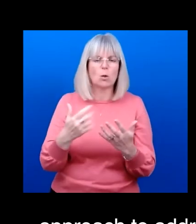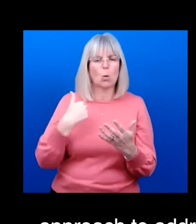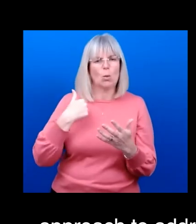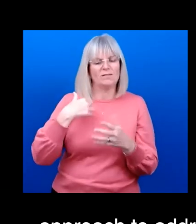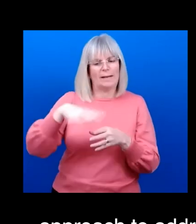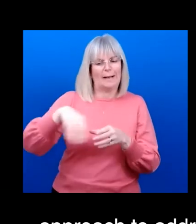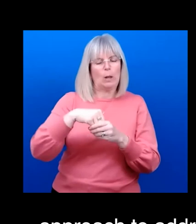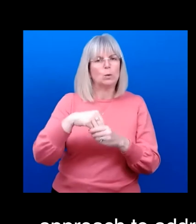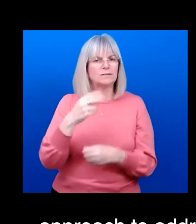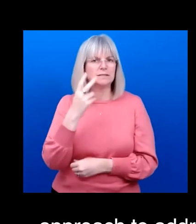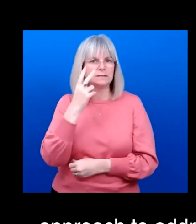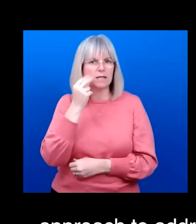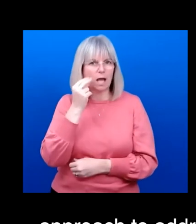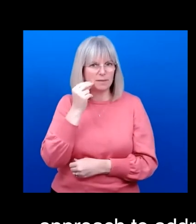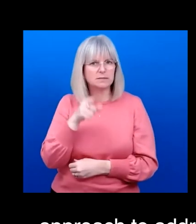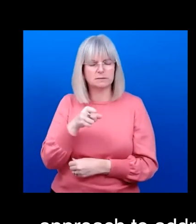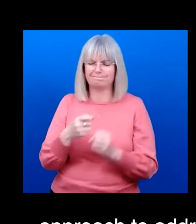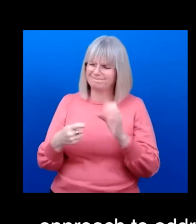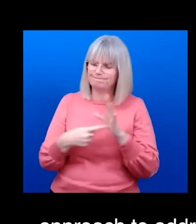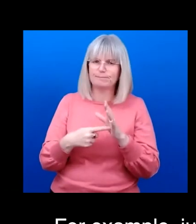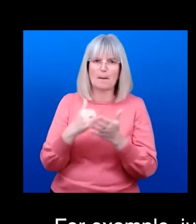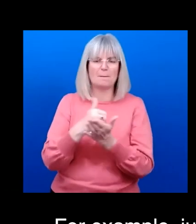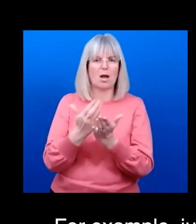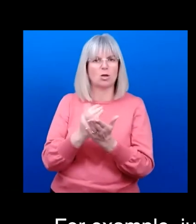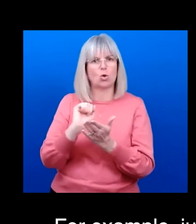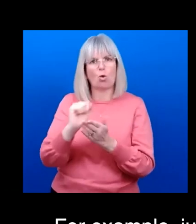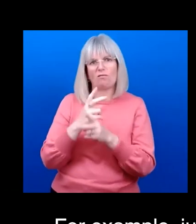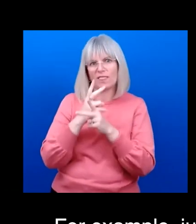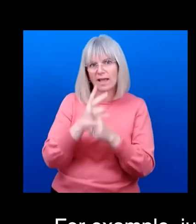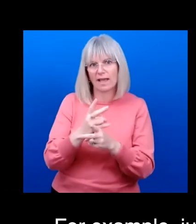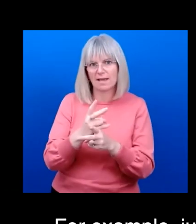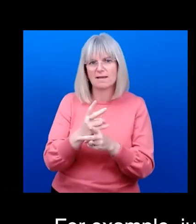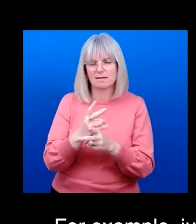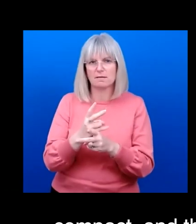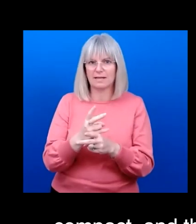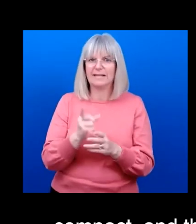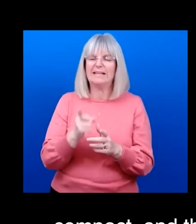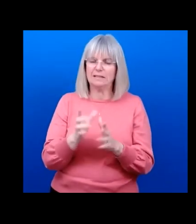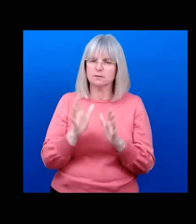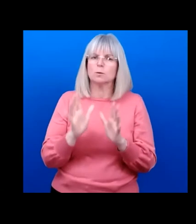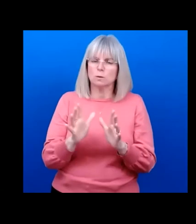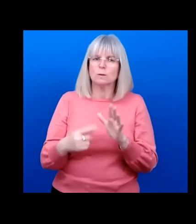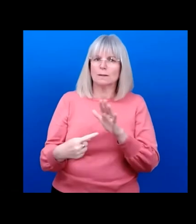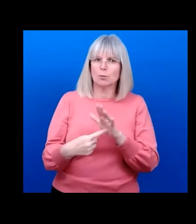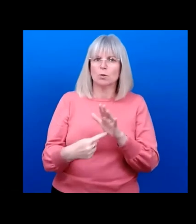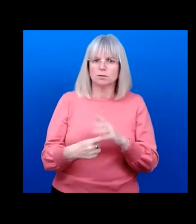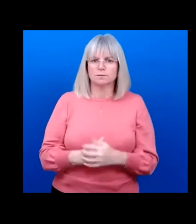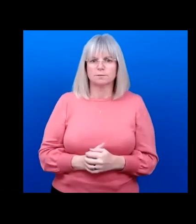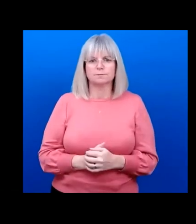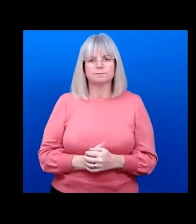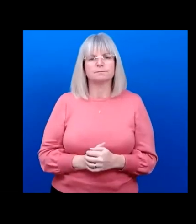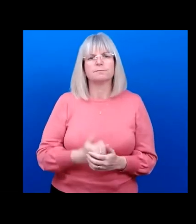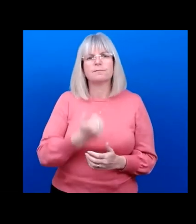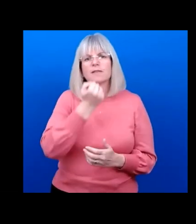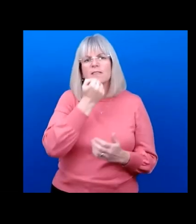essential part of the care covered by this compact. Alakos It is important. Alakos The statistics presented here